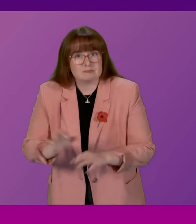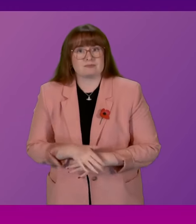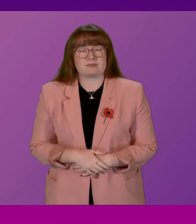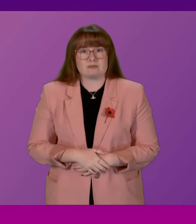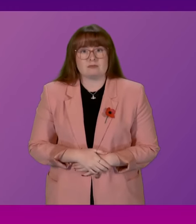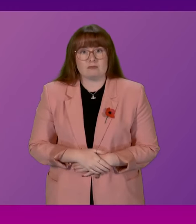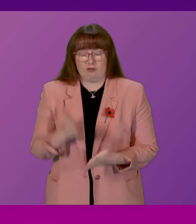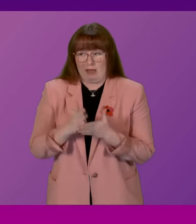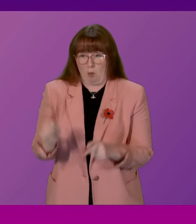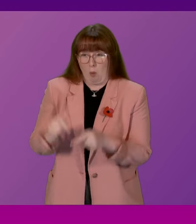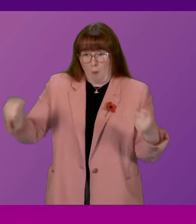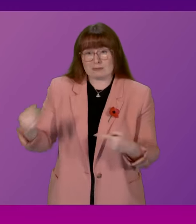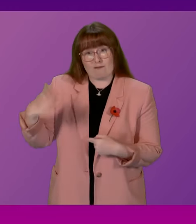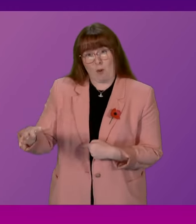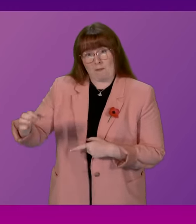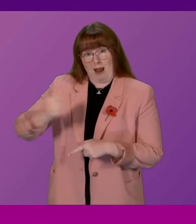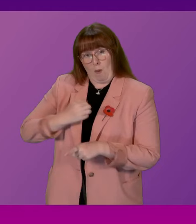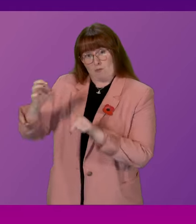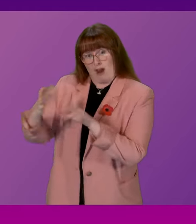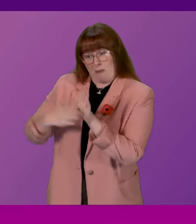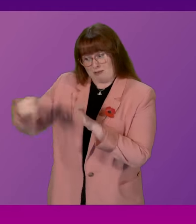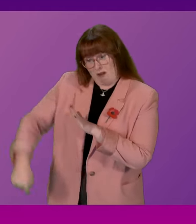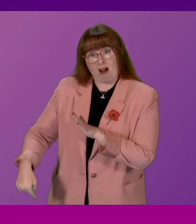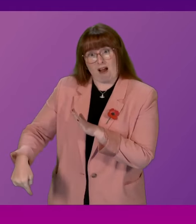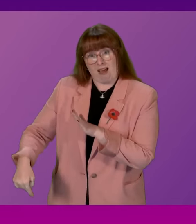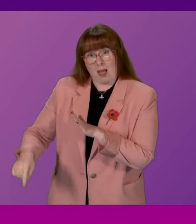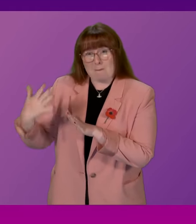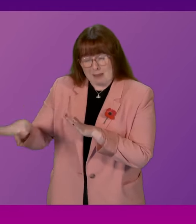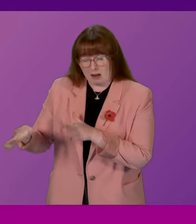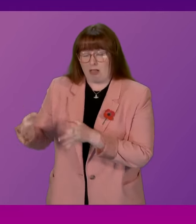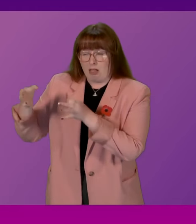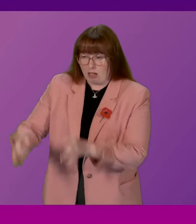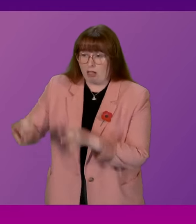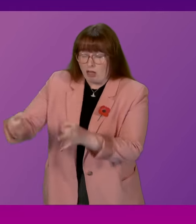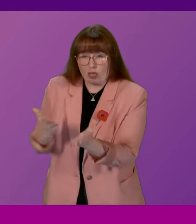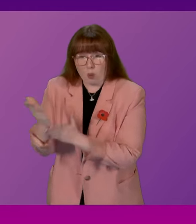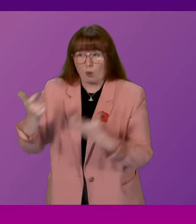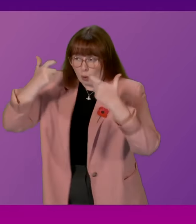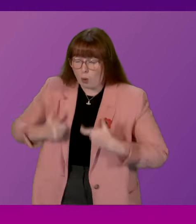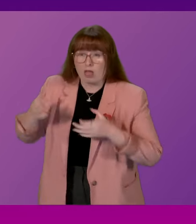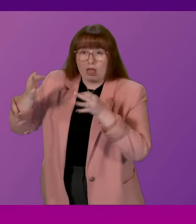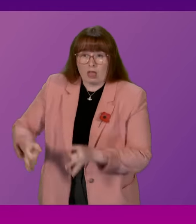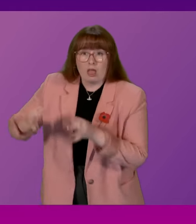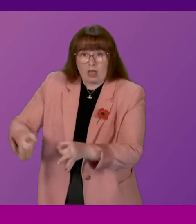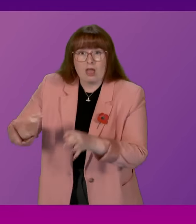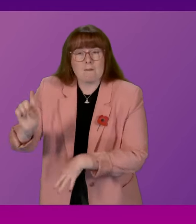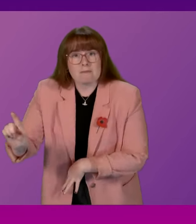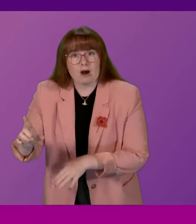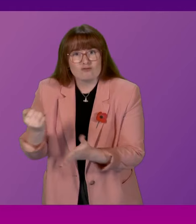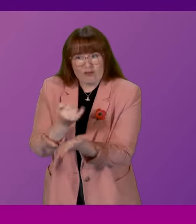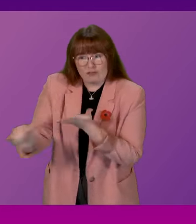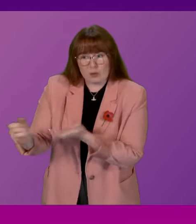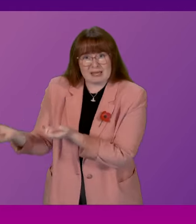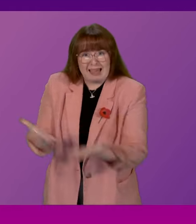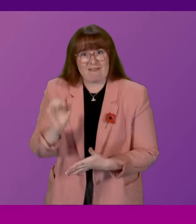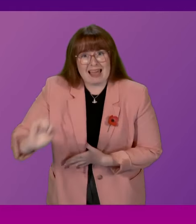stark contrast to a Prime Minister who not only dragged the inquiry through courts, but has refused to hand over his